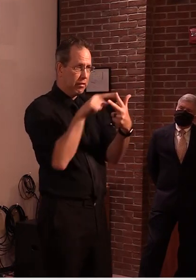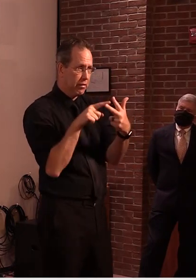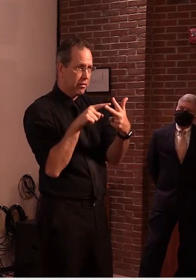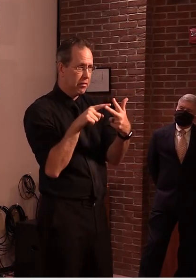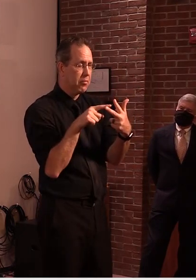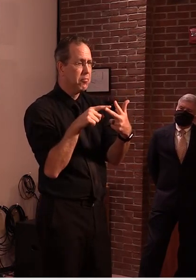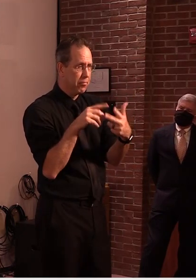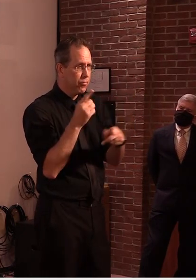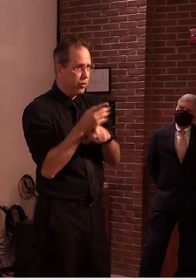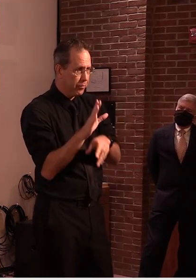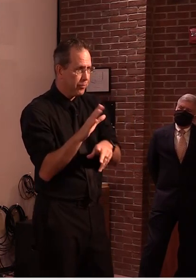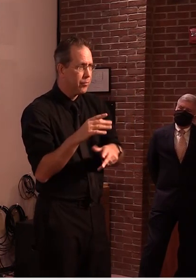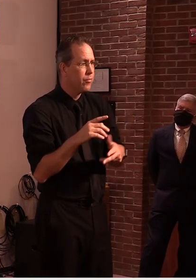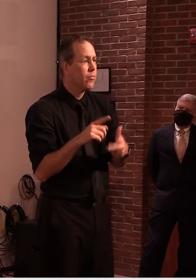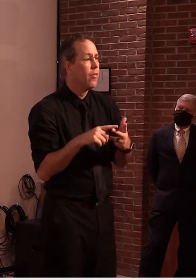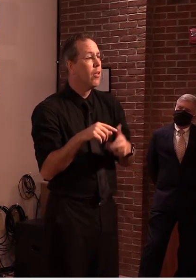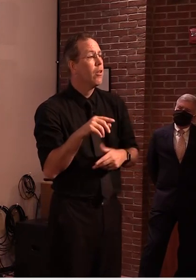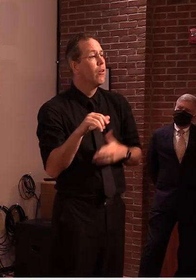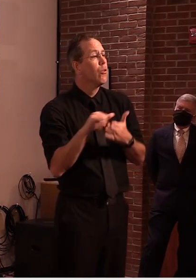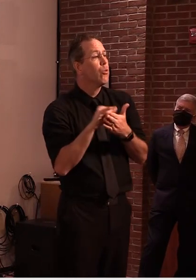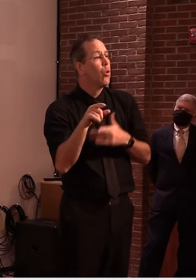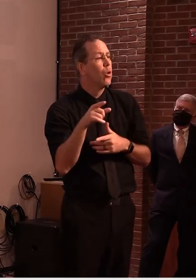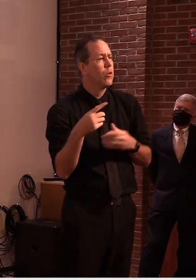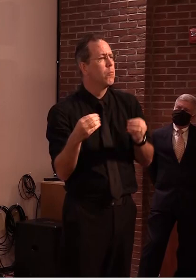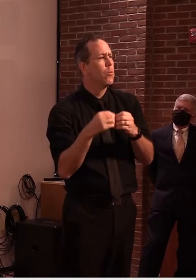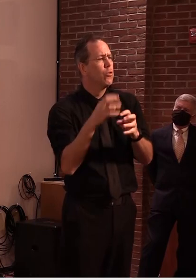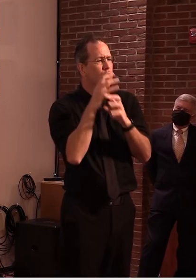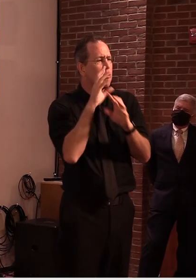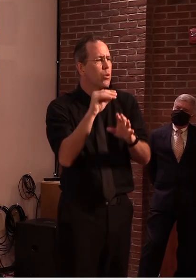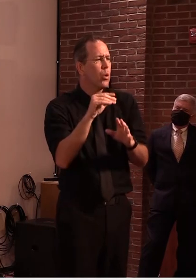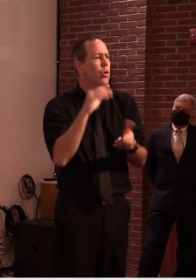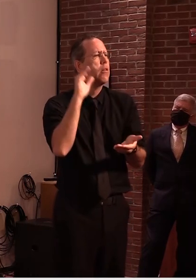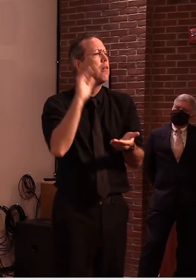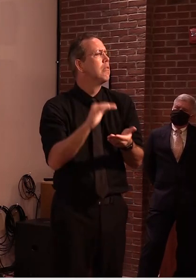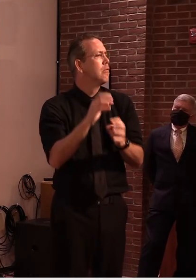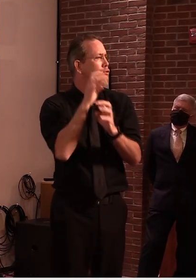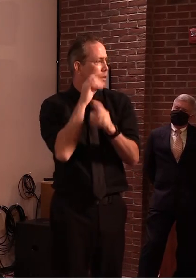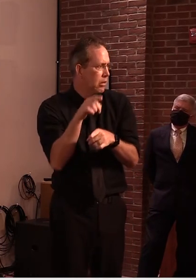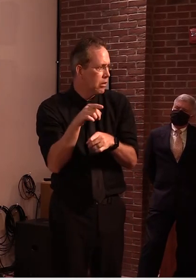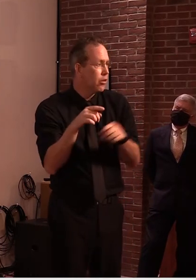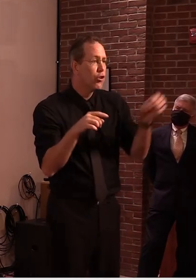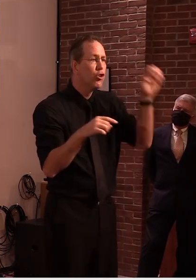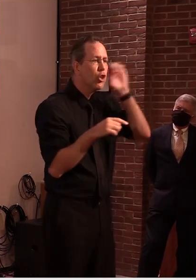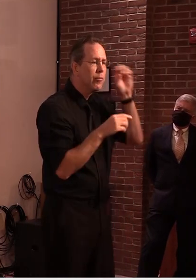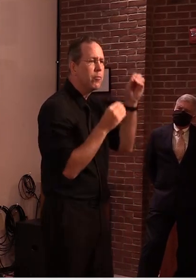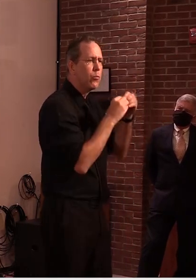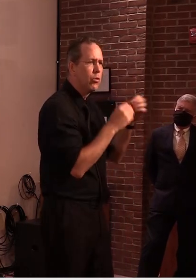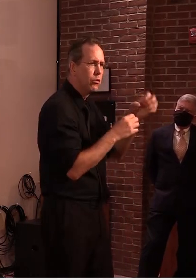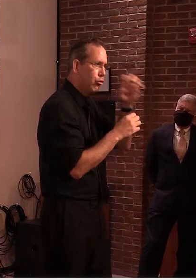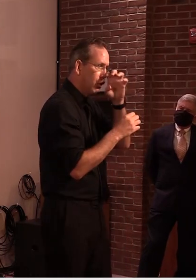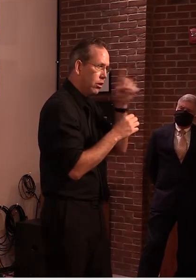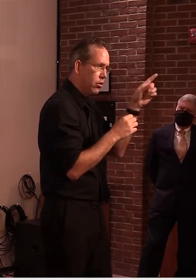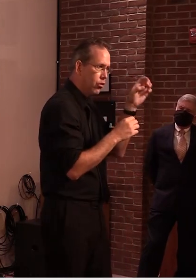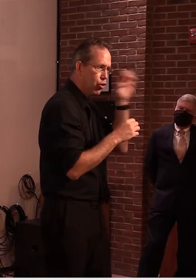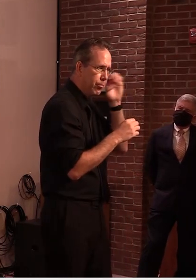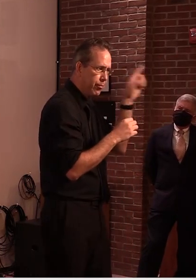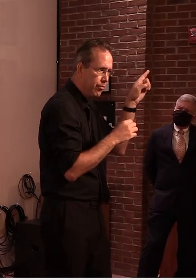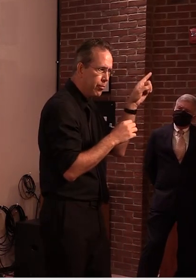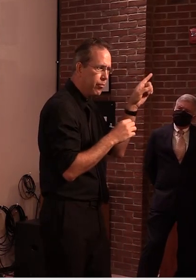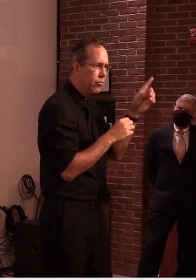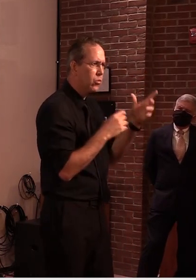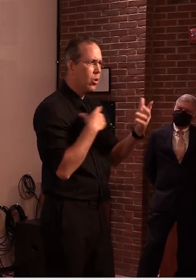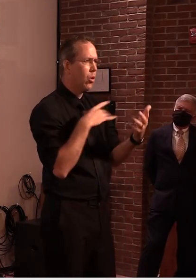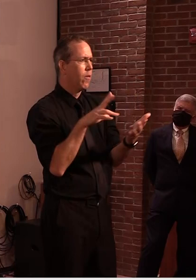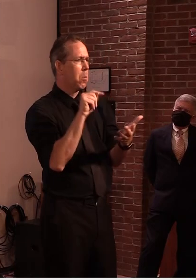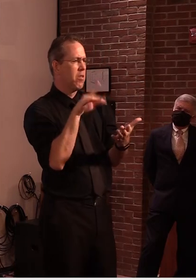less restrictive than vermont although the eu standards were slightly more restrictive than our state i think three or four weeks ago we showed a map